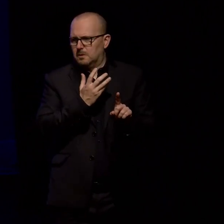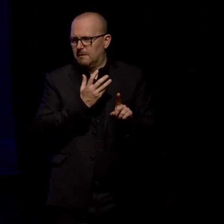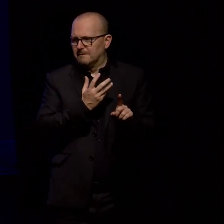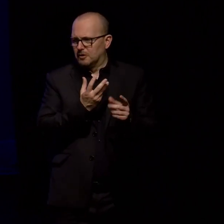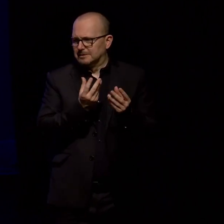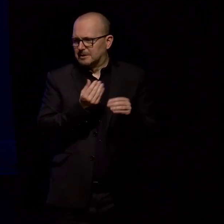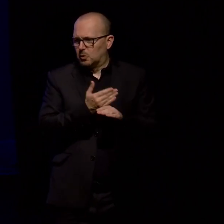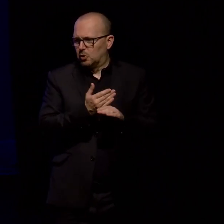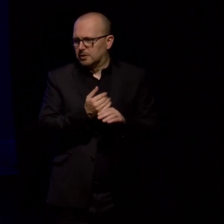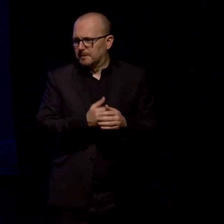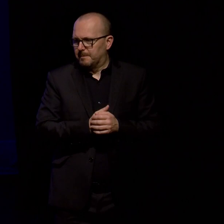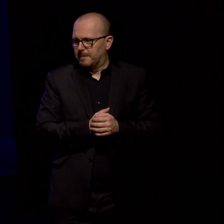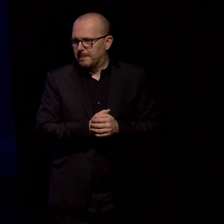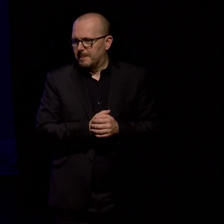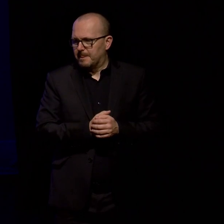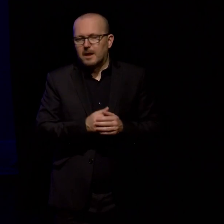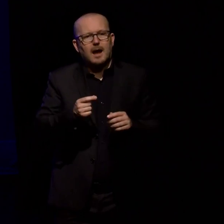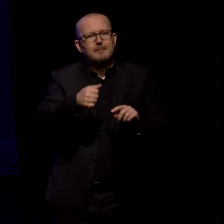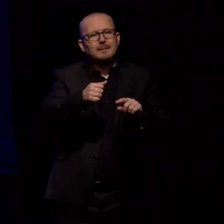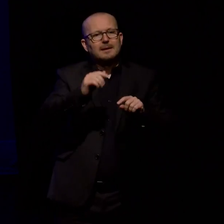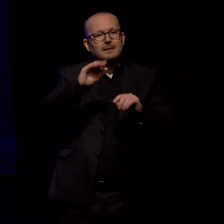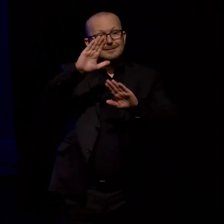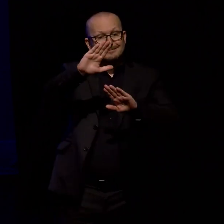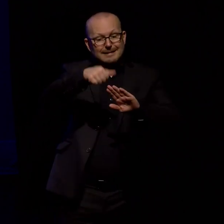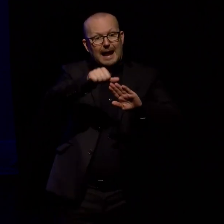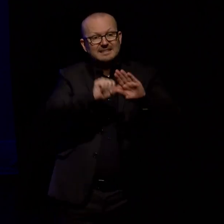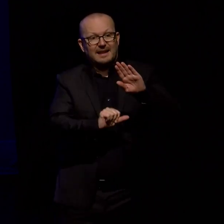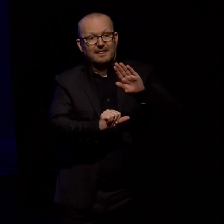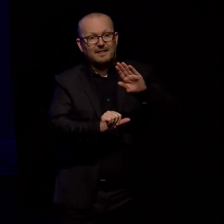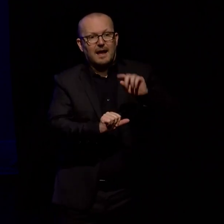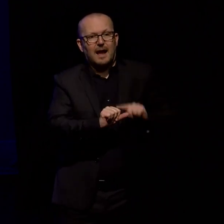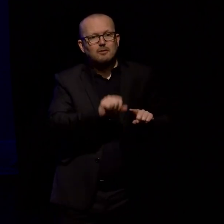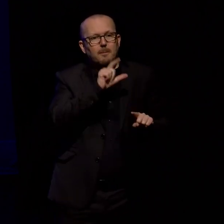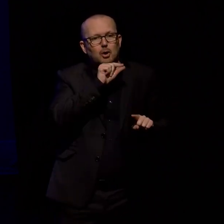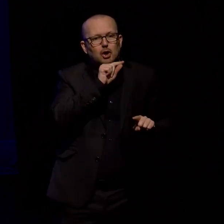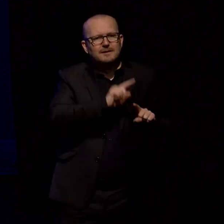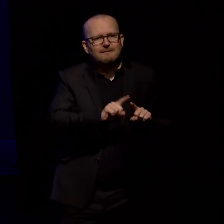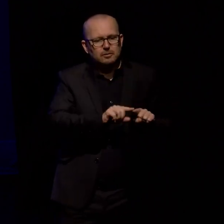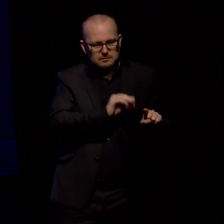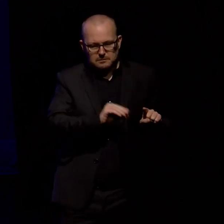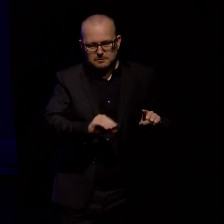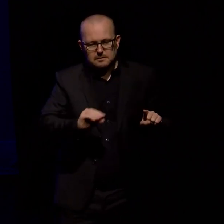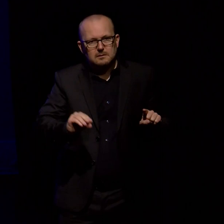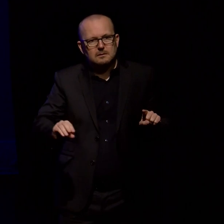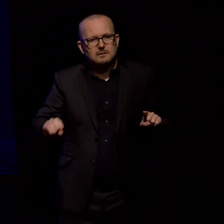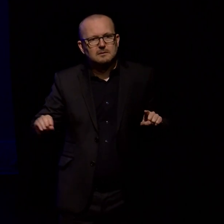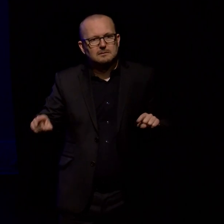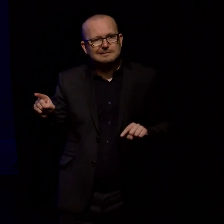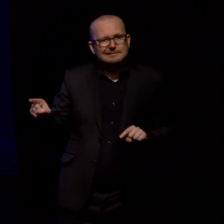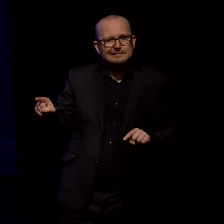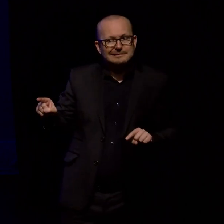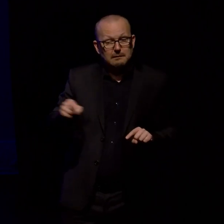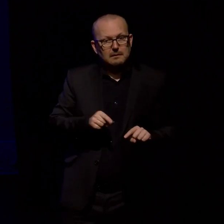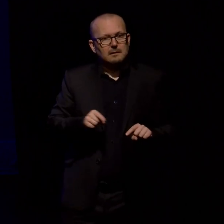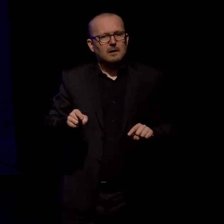designer might have made the birds more prominent perhaps adopting a bold cartoon style or doing some sort of intricate pen